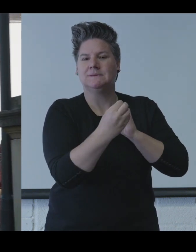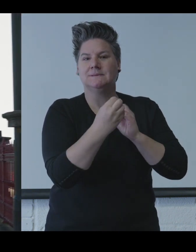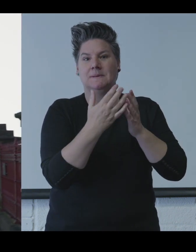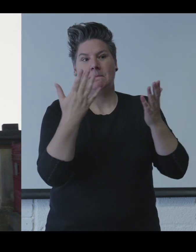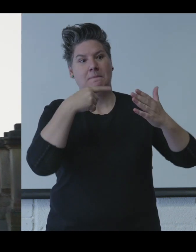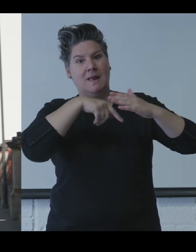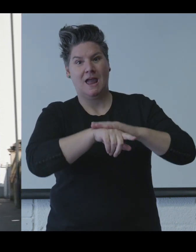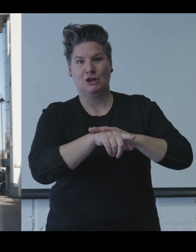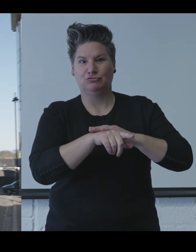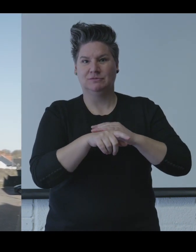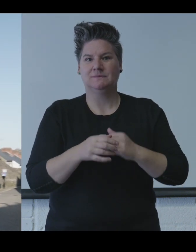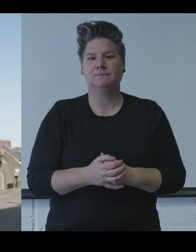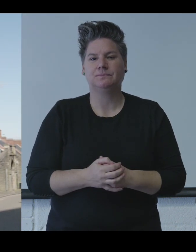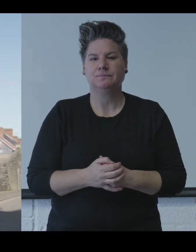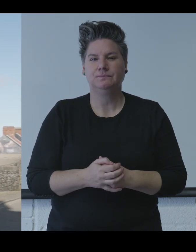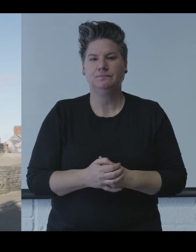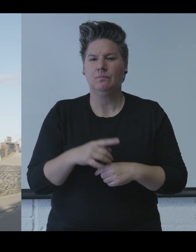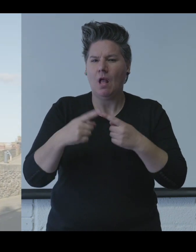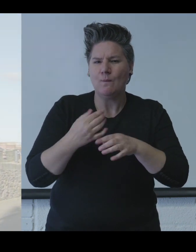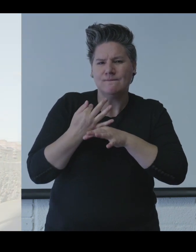the city walls opposite the main entrance.